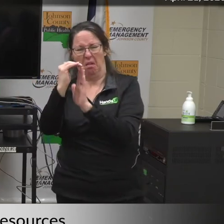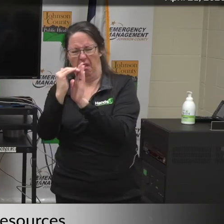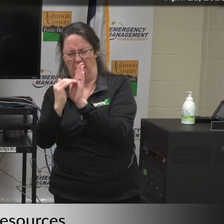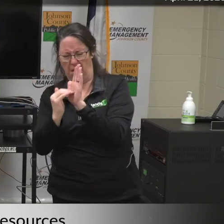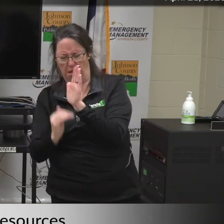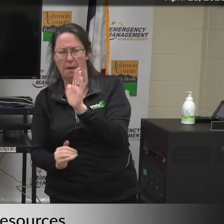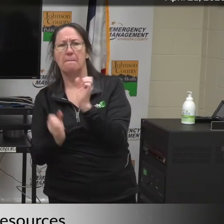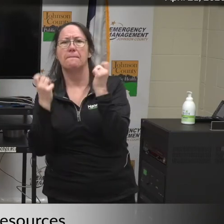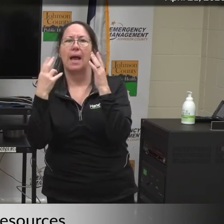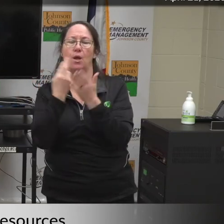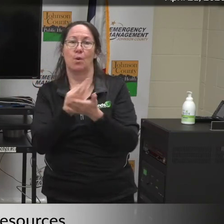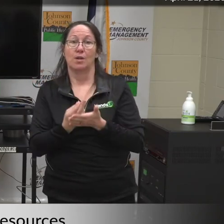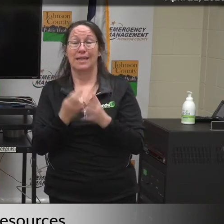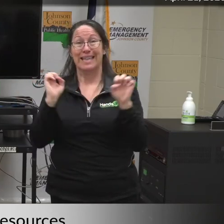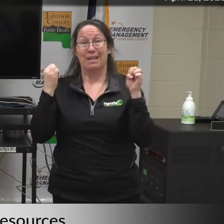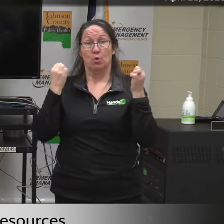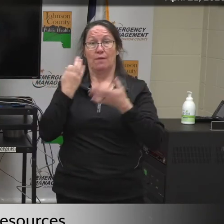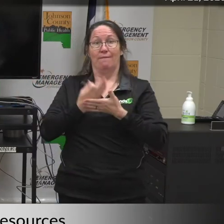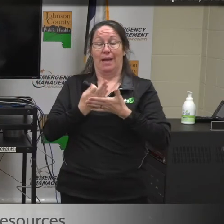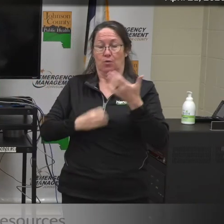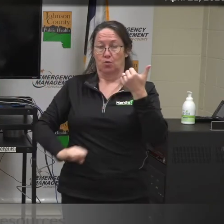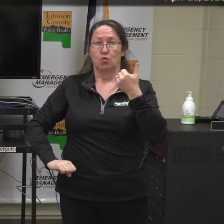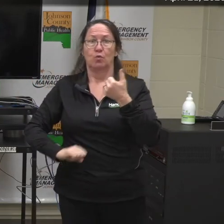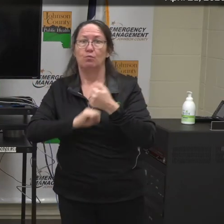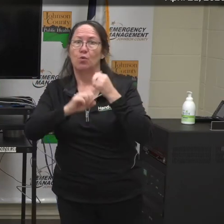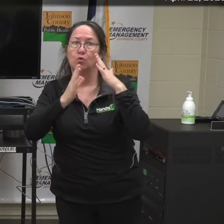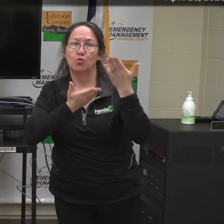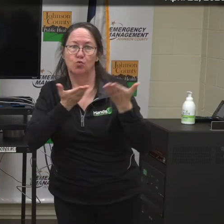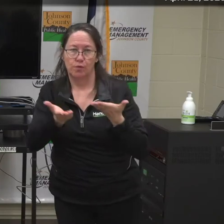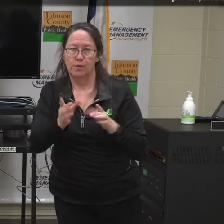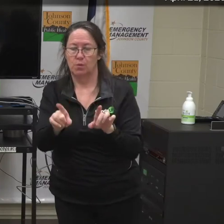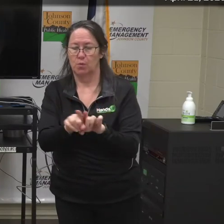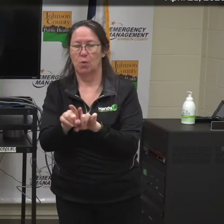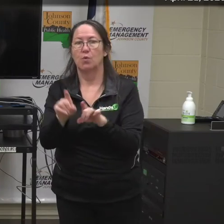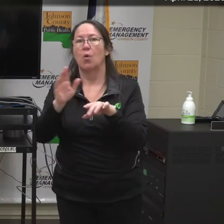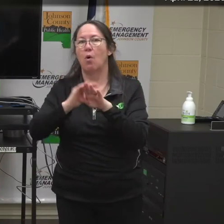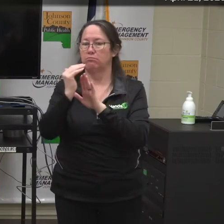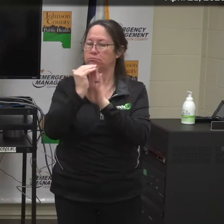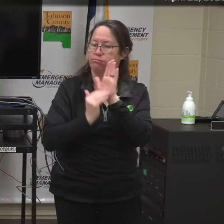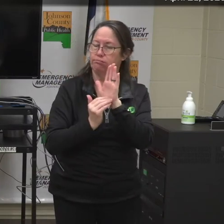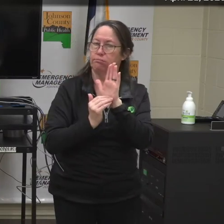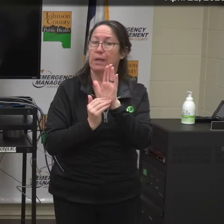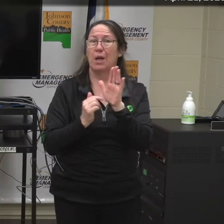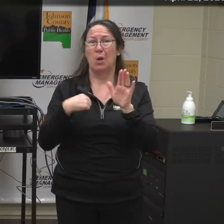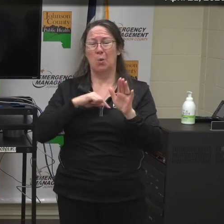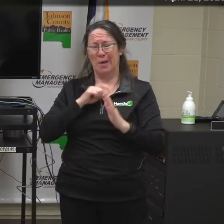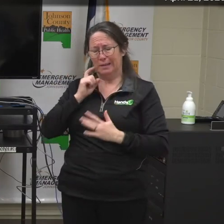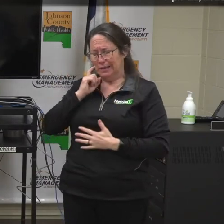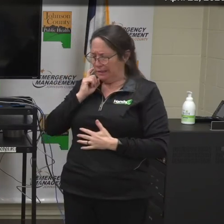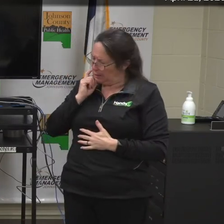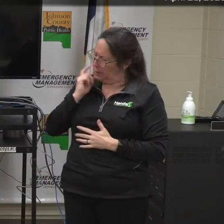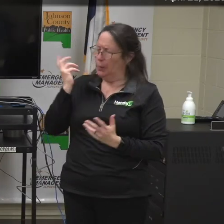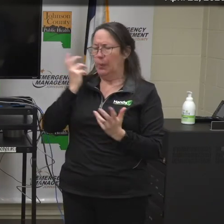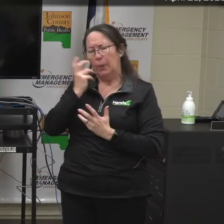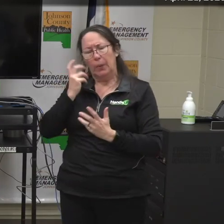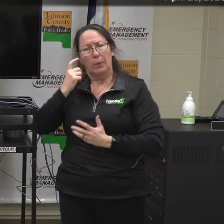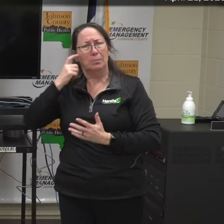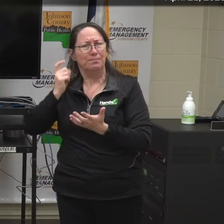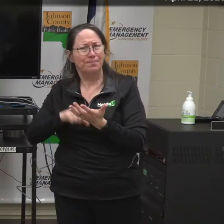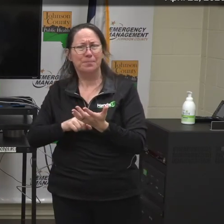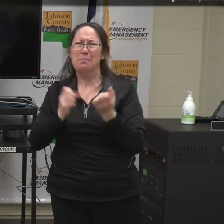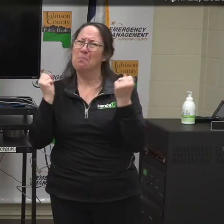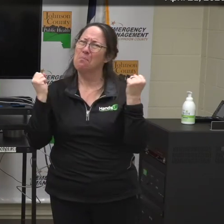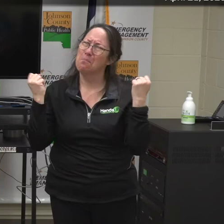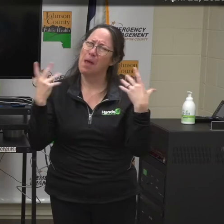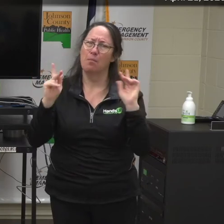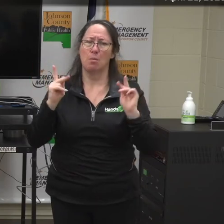resources including emergency financial assistance programs available. We recognize that families are under a lot of strain right